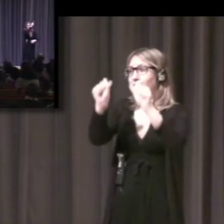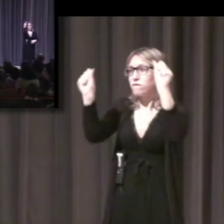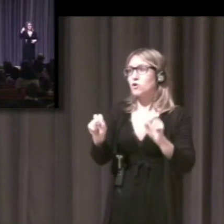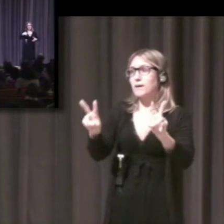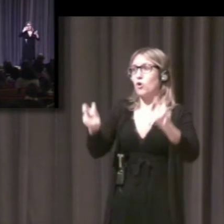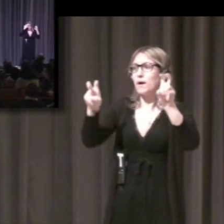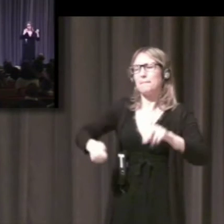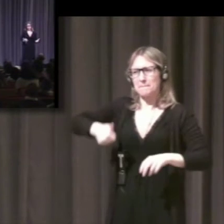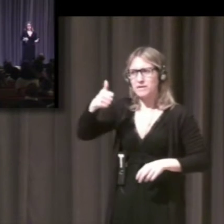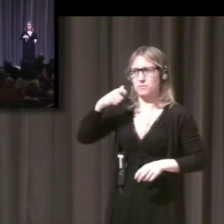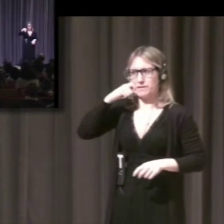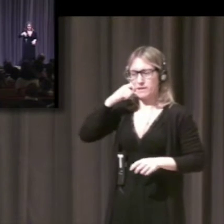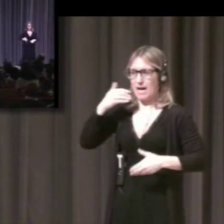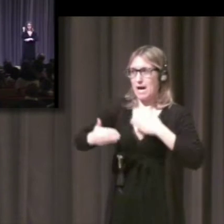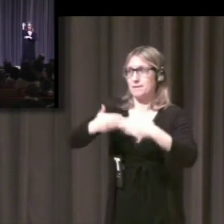The floor is yours.